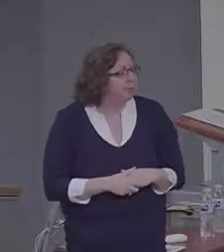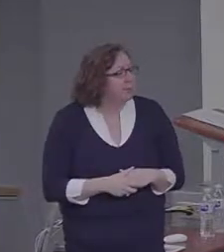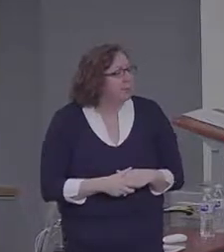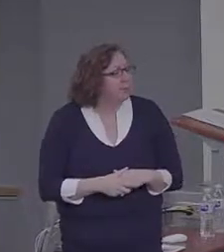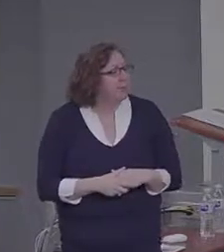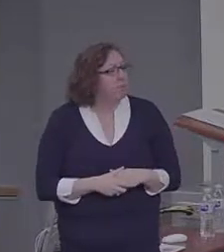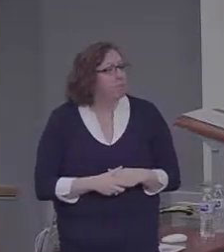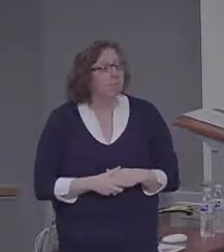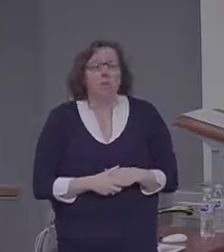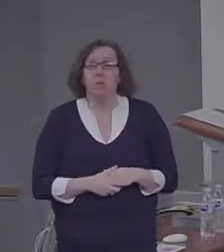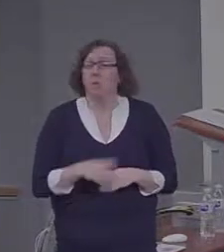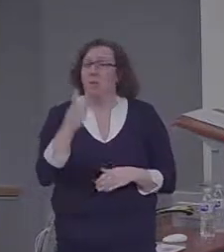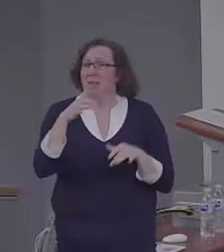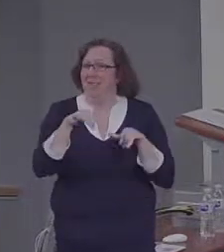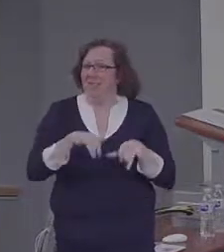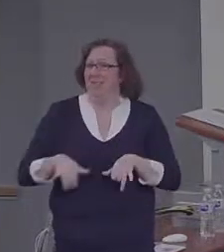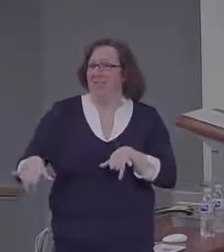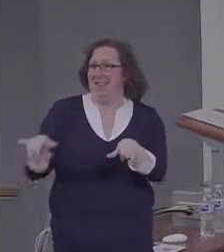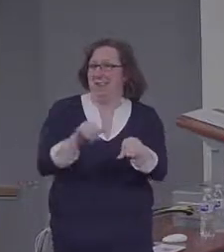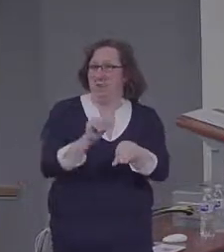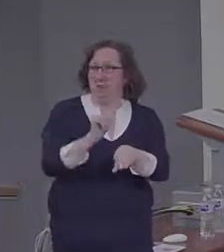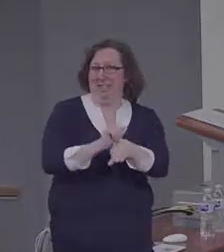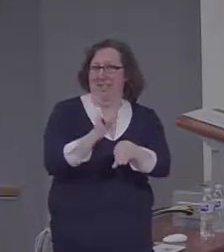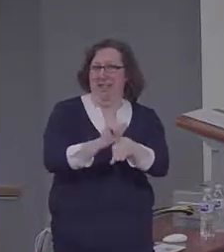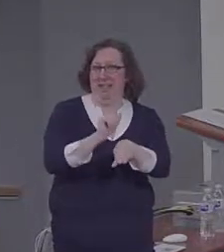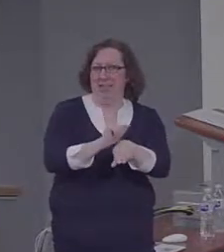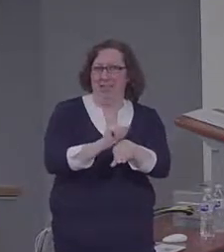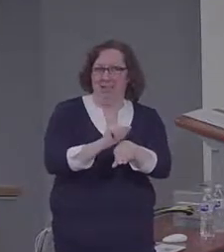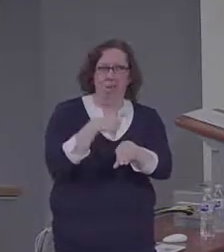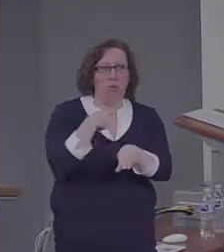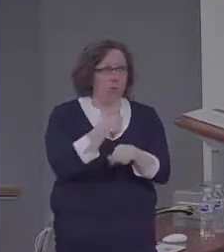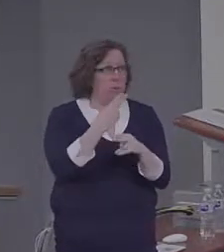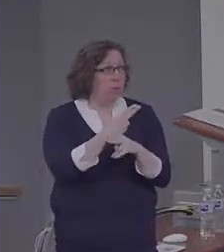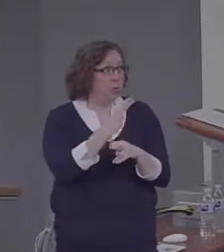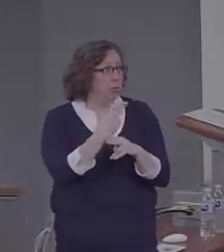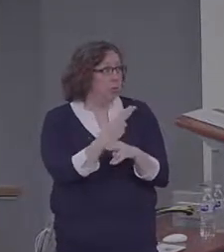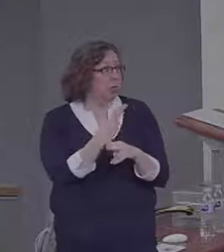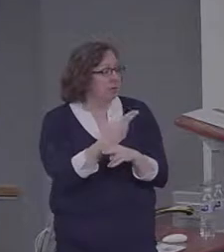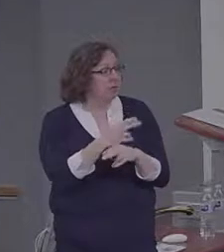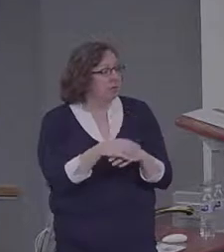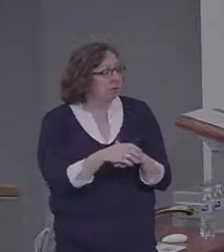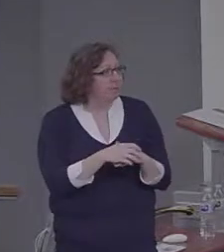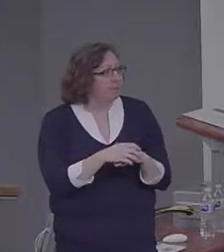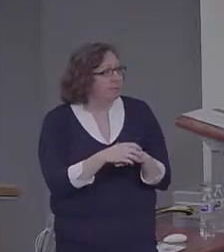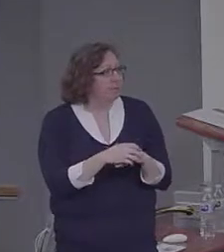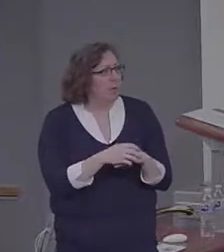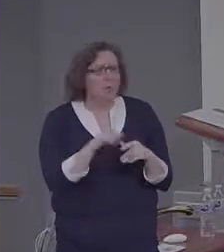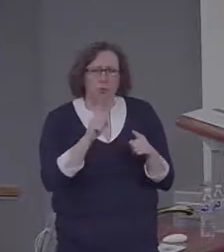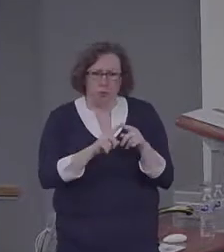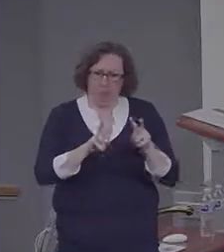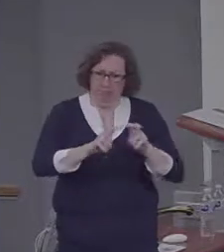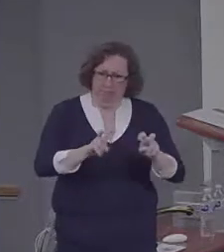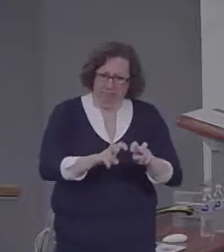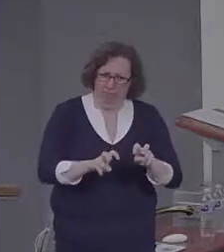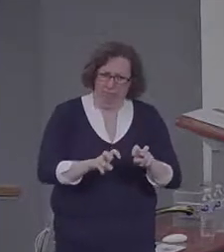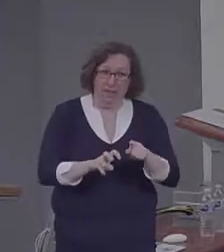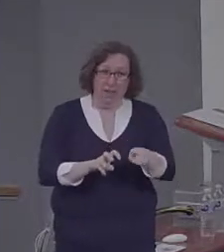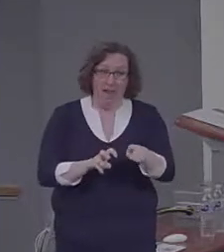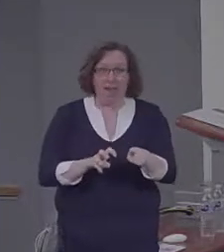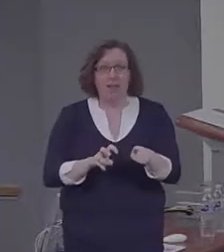to assess divergent creative thinking is known as the AUT, or